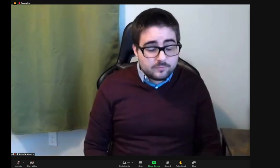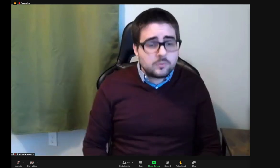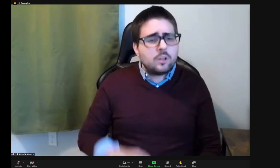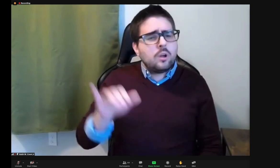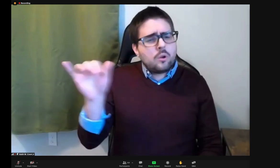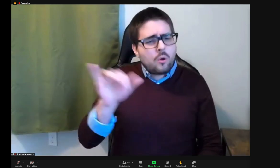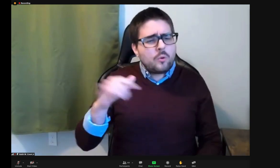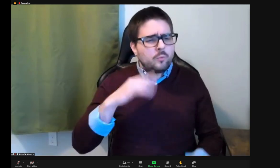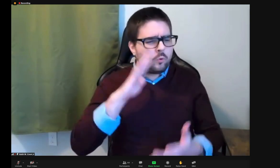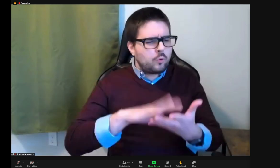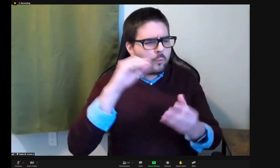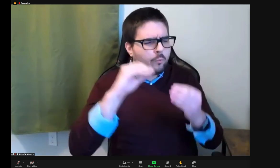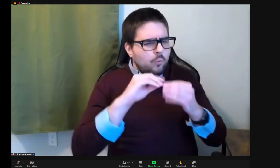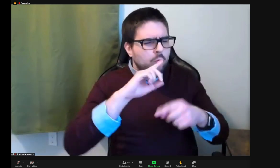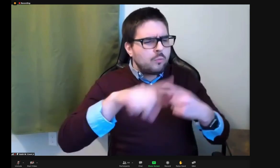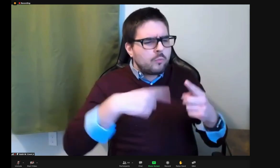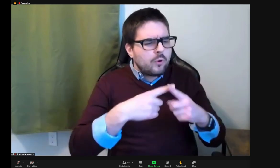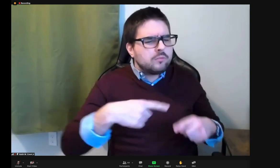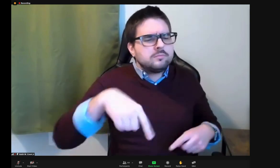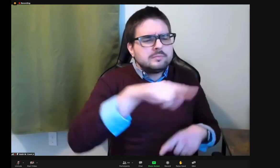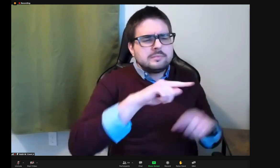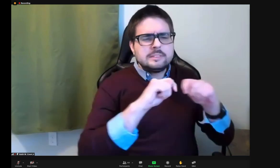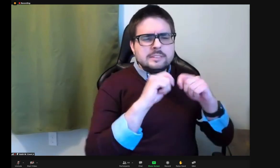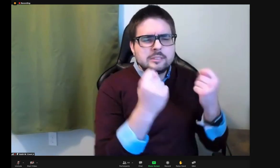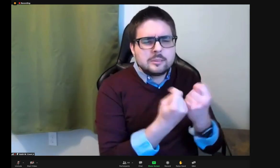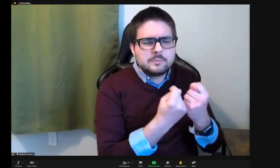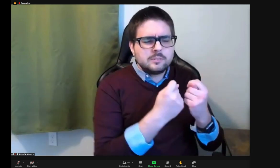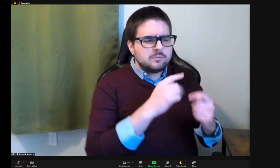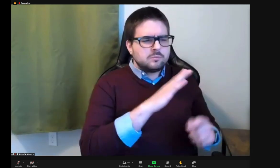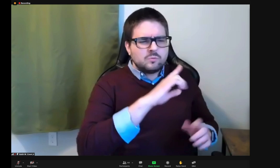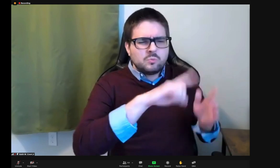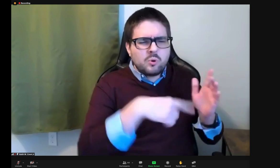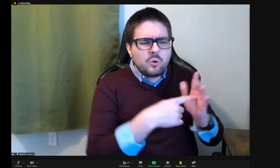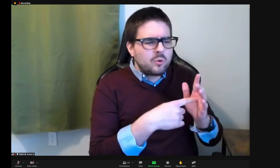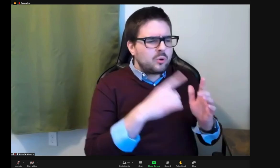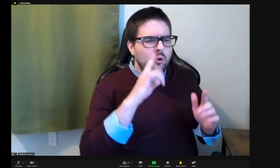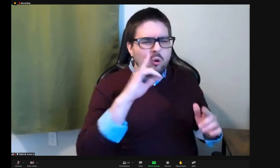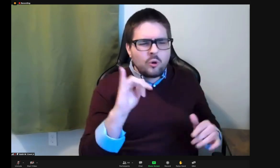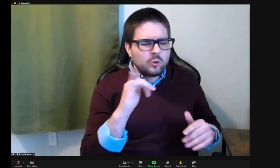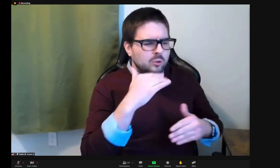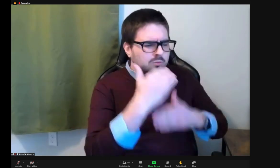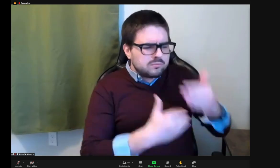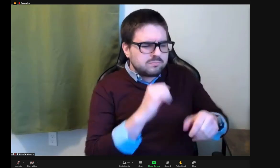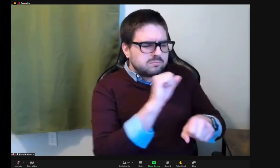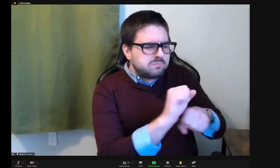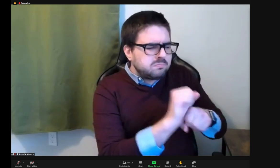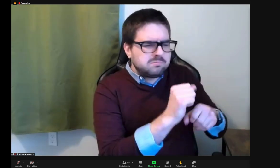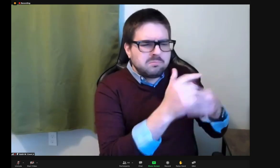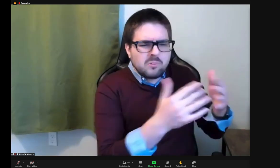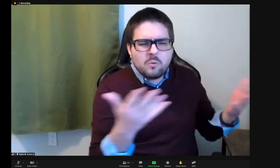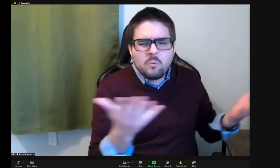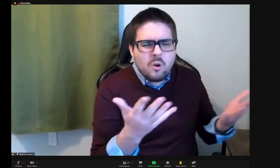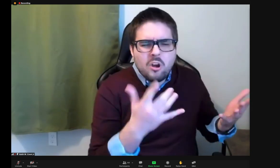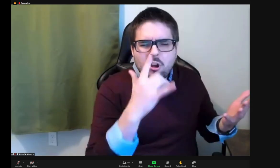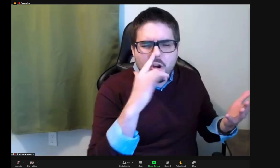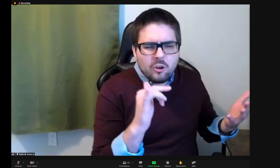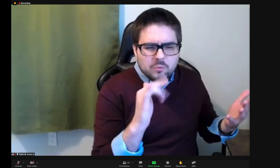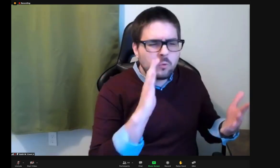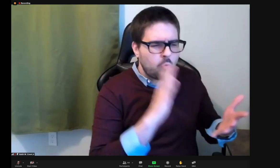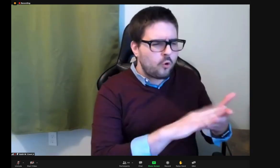both ASL and English. We're going to learn more about the team that's made it, their roles, and the process